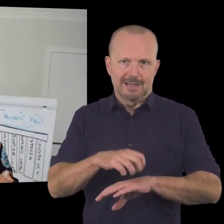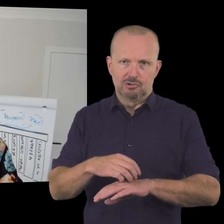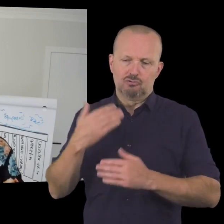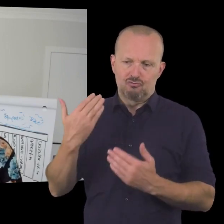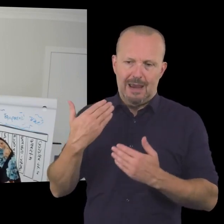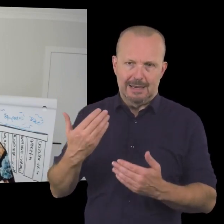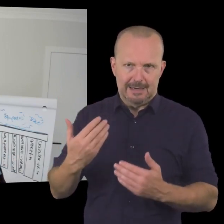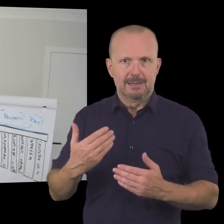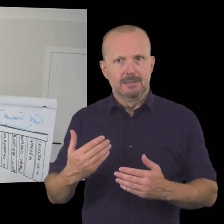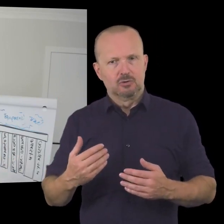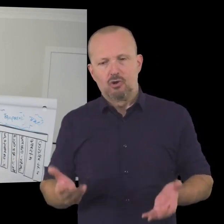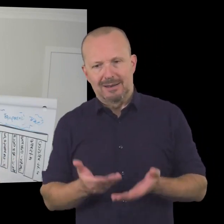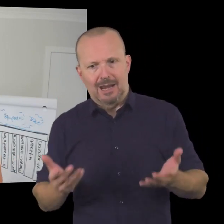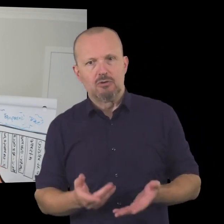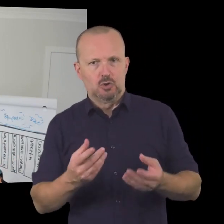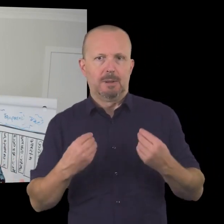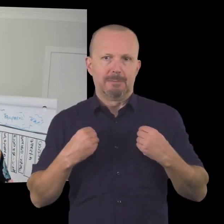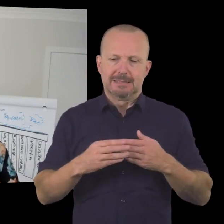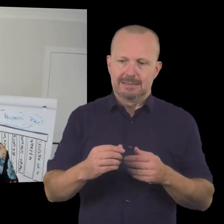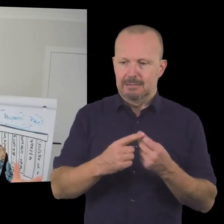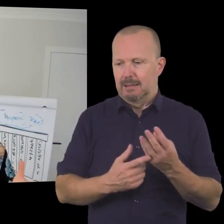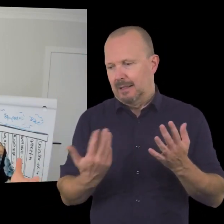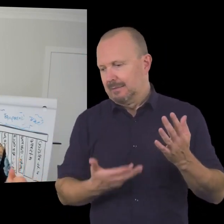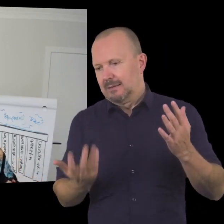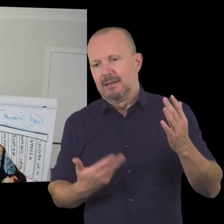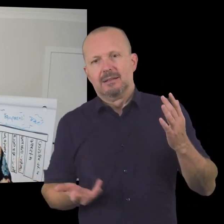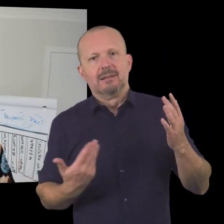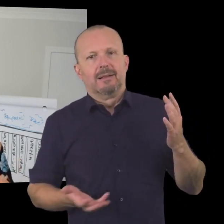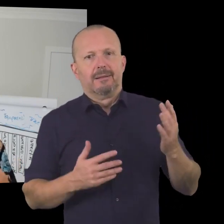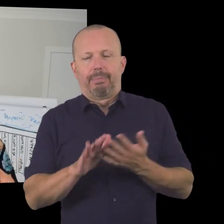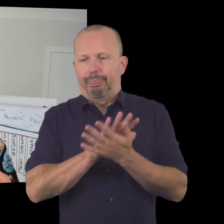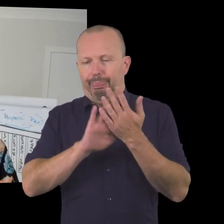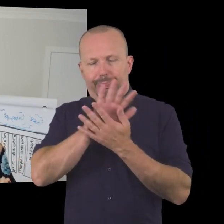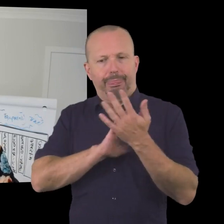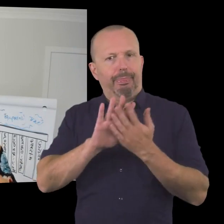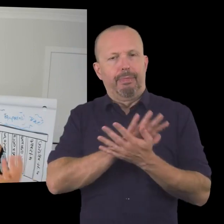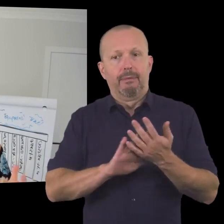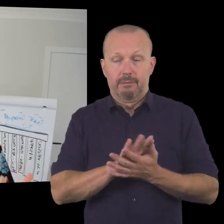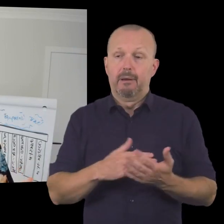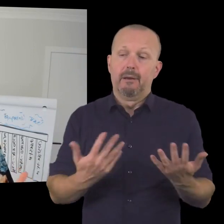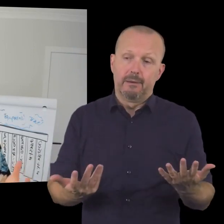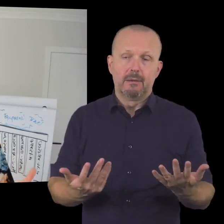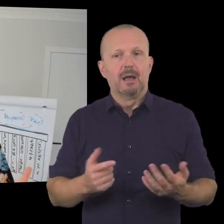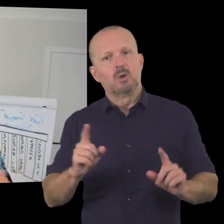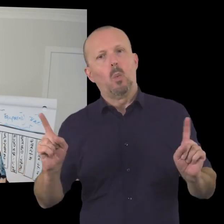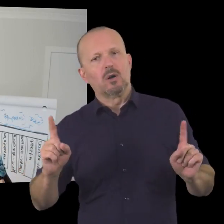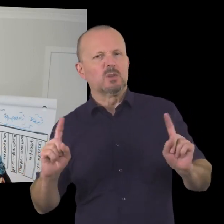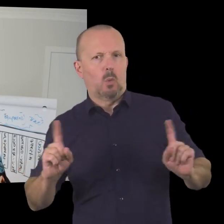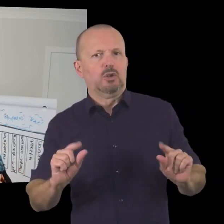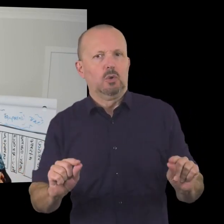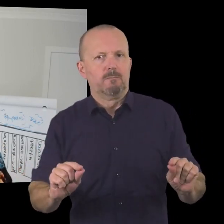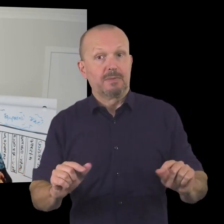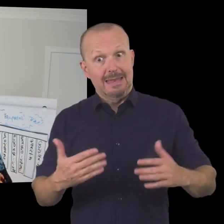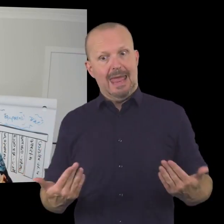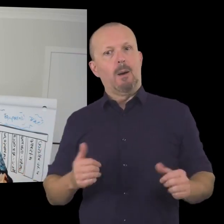business end of what you do and it's kind of like me so what there's no connection there it's just it's a what it's what we do